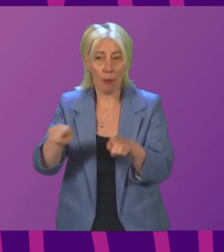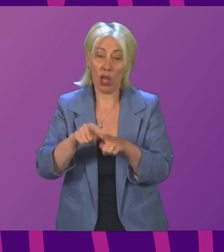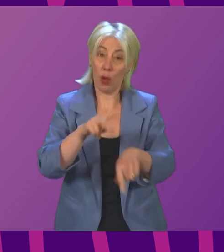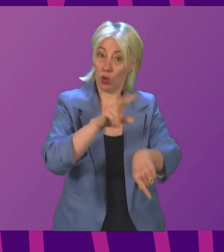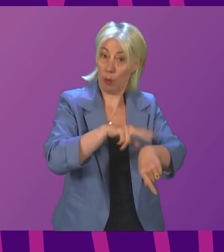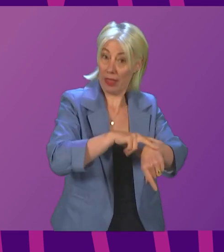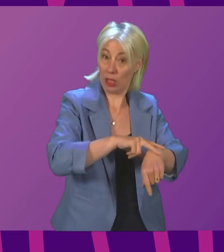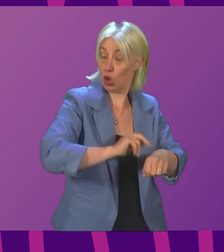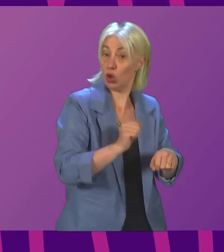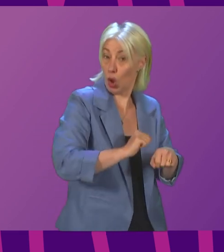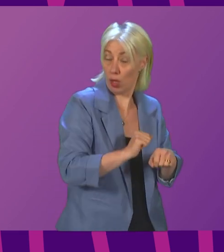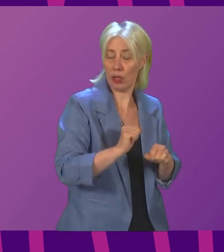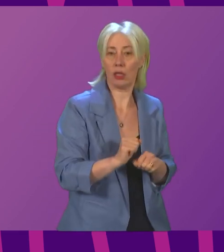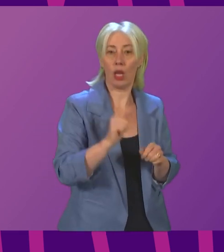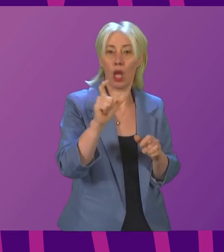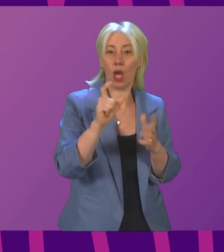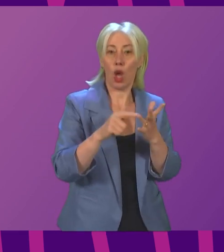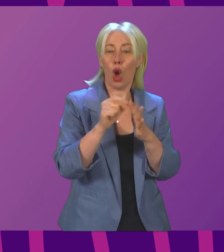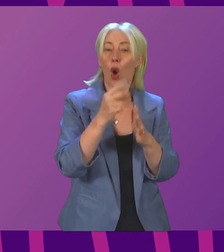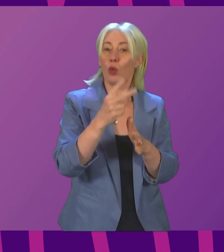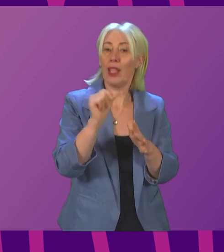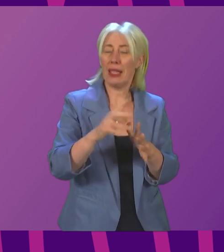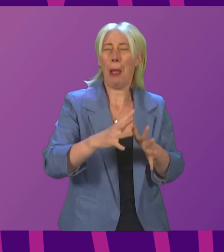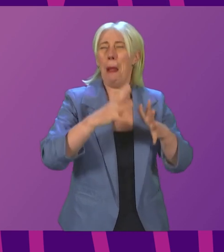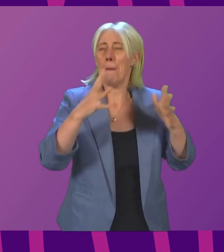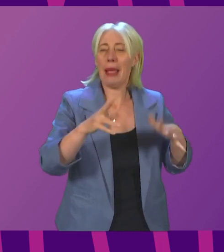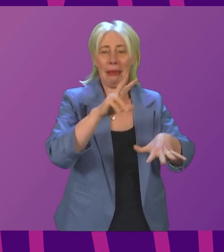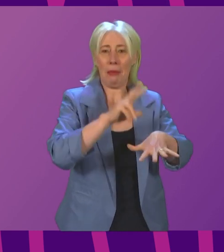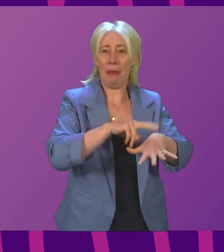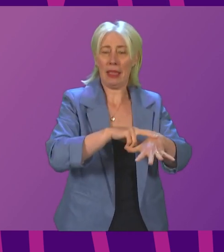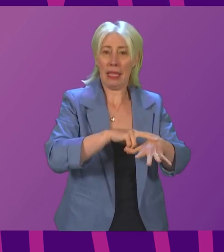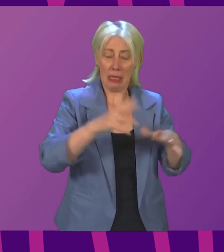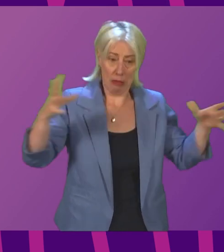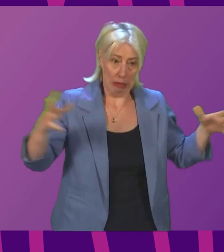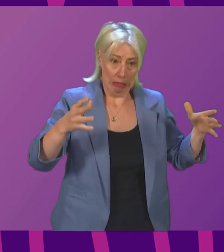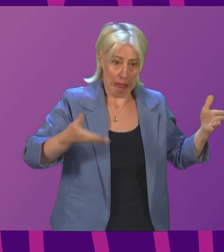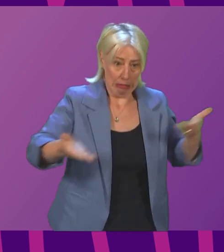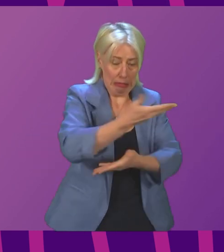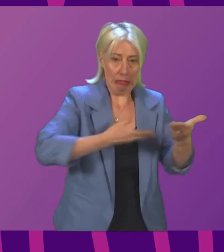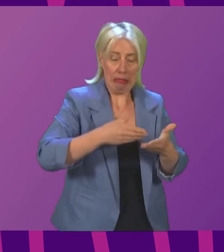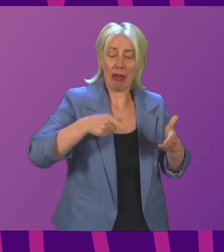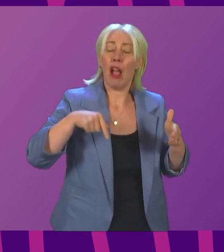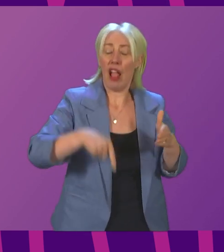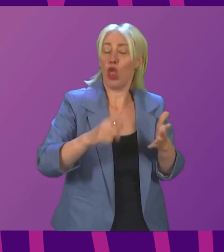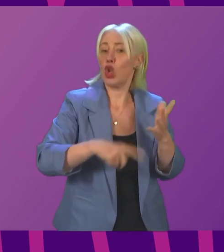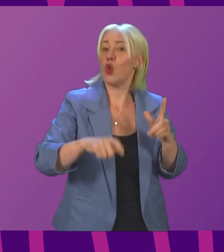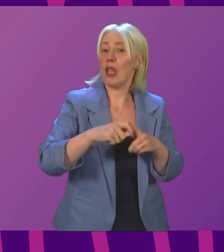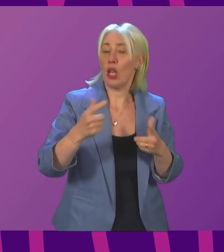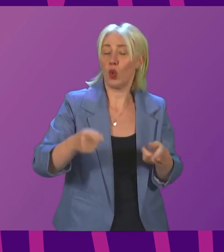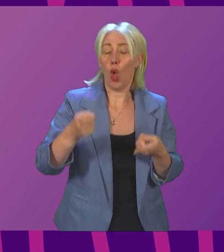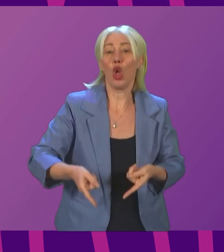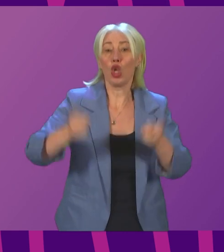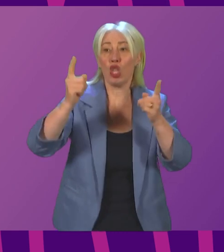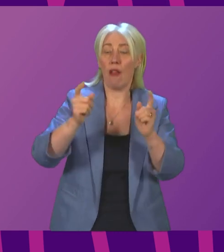COP26 has been the biggest policing operation ever undertaken in the UK and I want to pay tribute to the Chief Constable and to all